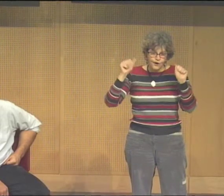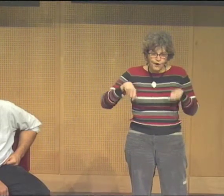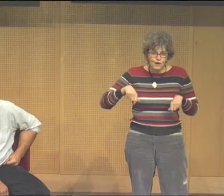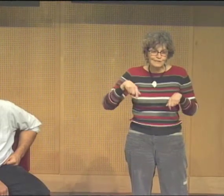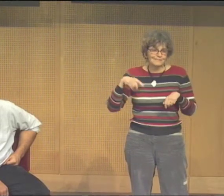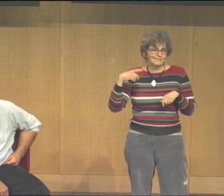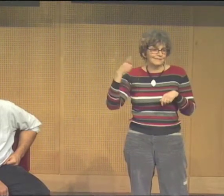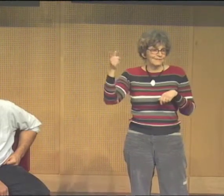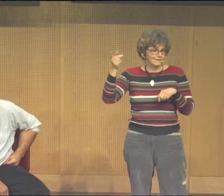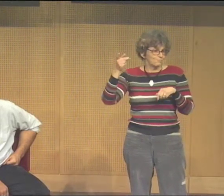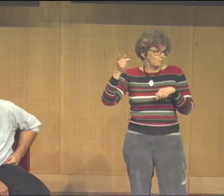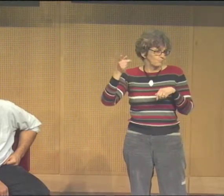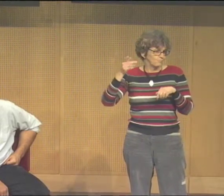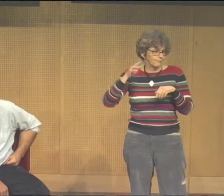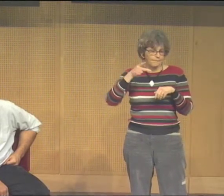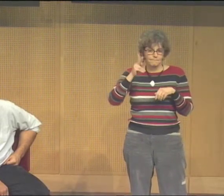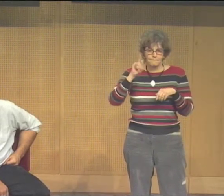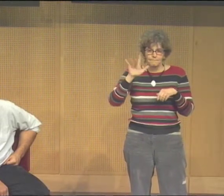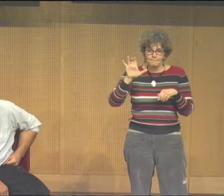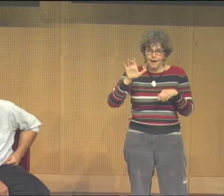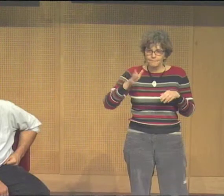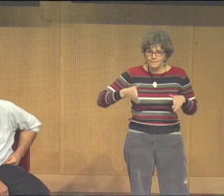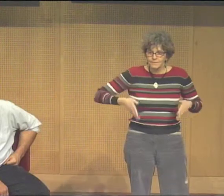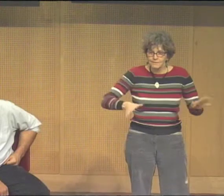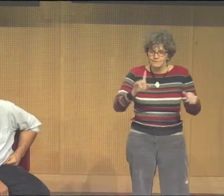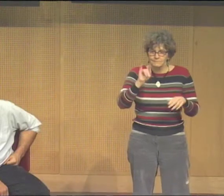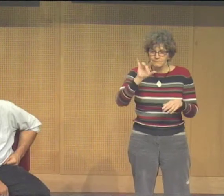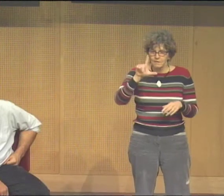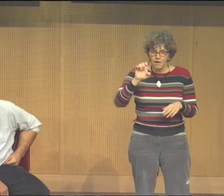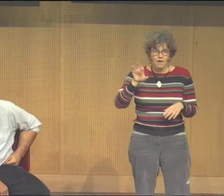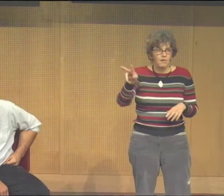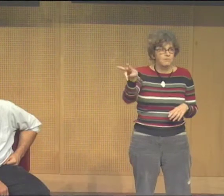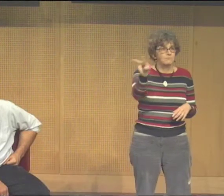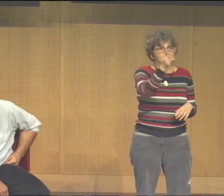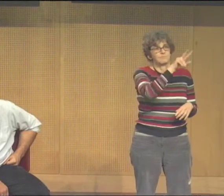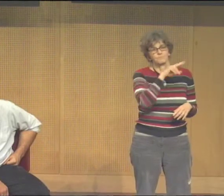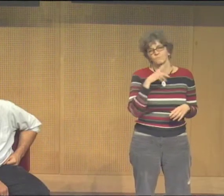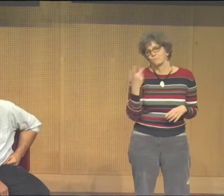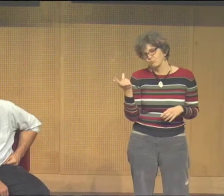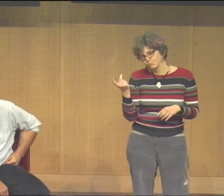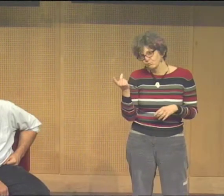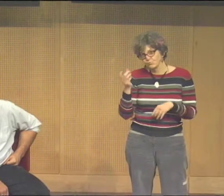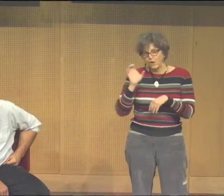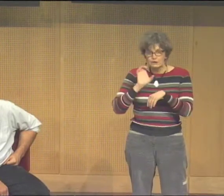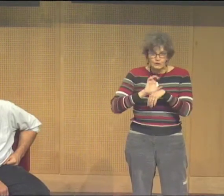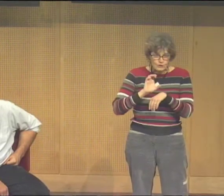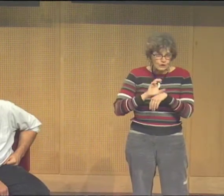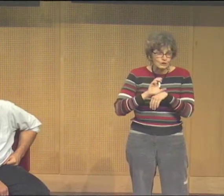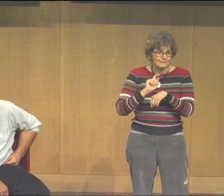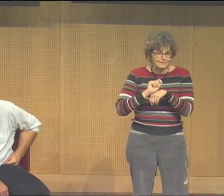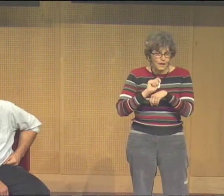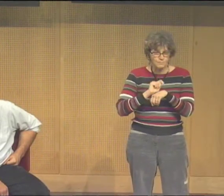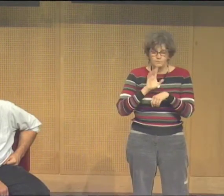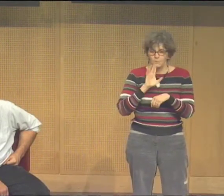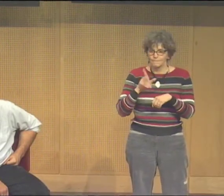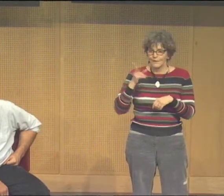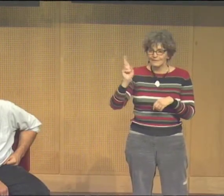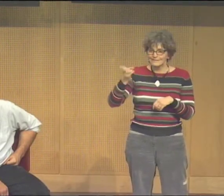You know, architects, public places, often churches, temples,